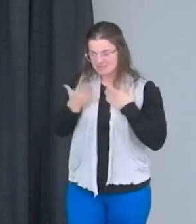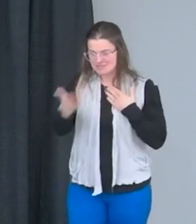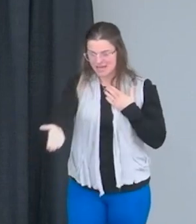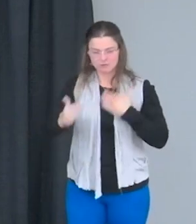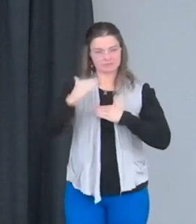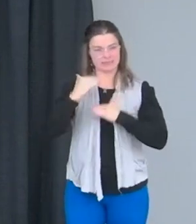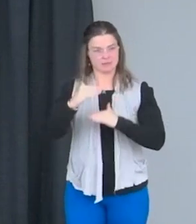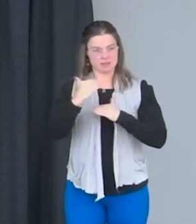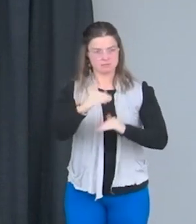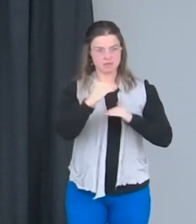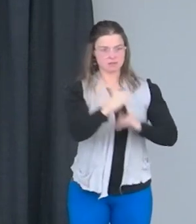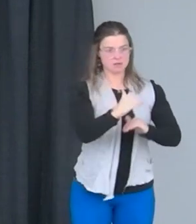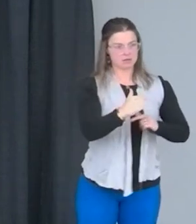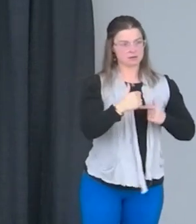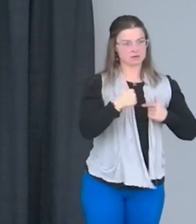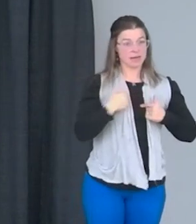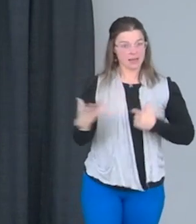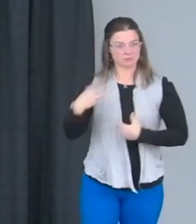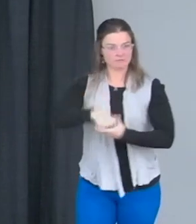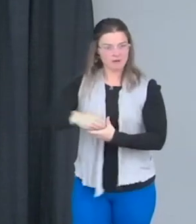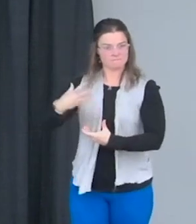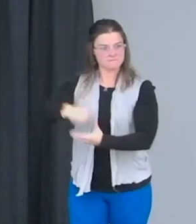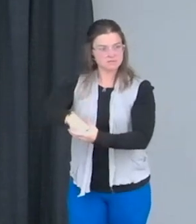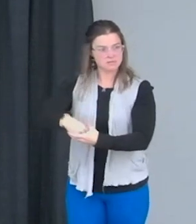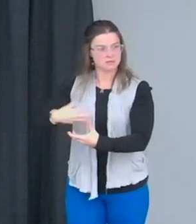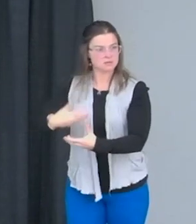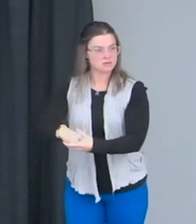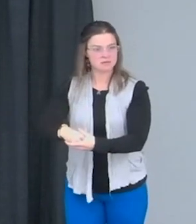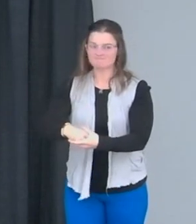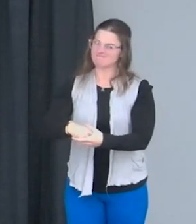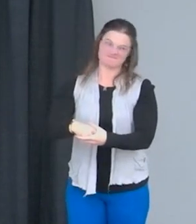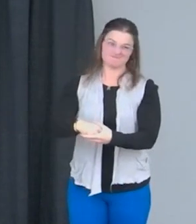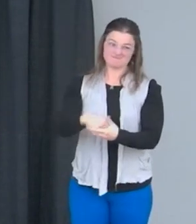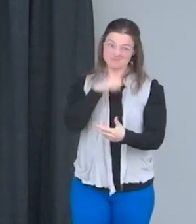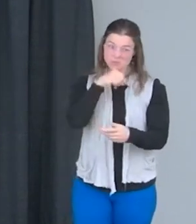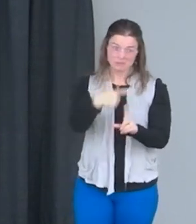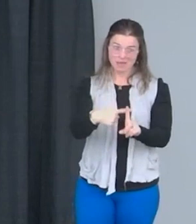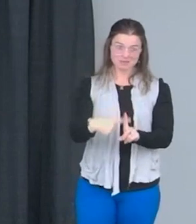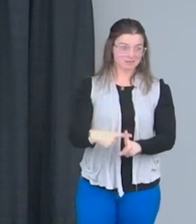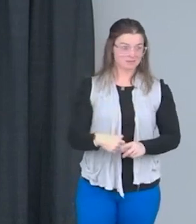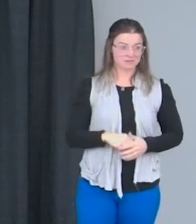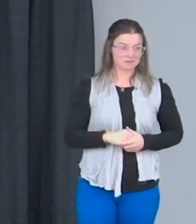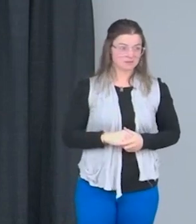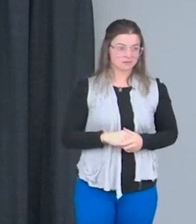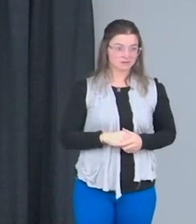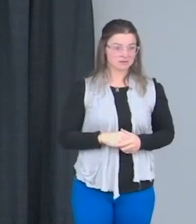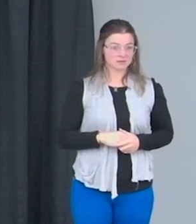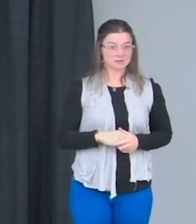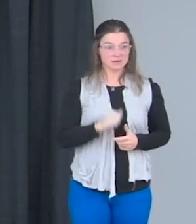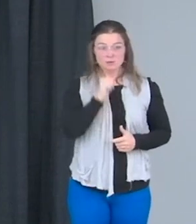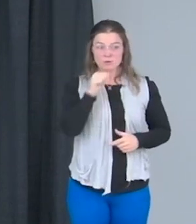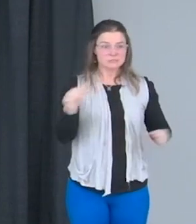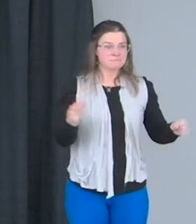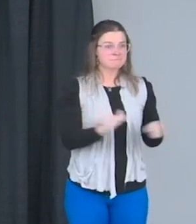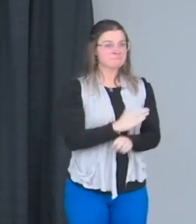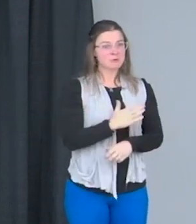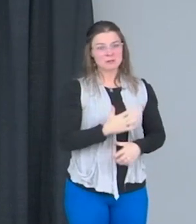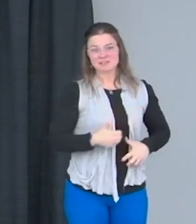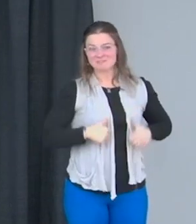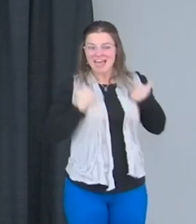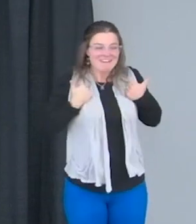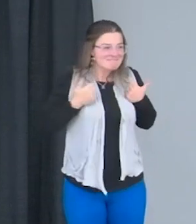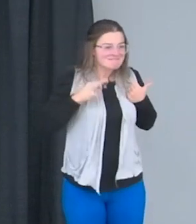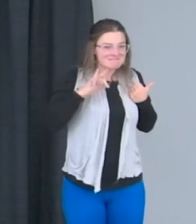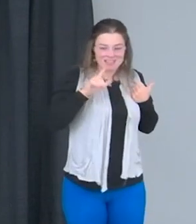what I started to try to be a part of. And that wasn't something positive. That wasn't something full of life or love or anything.